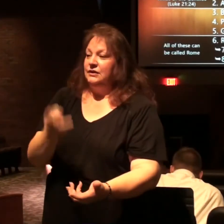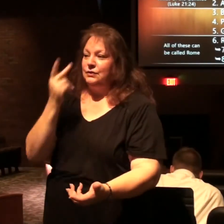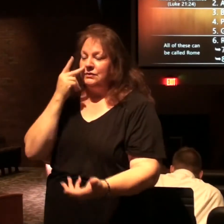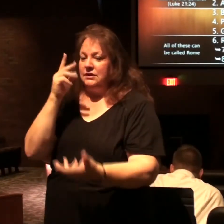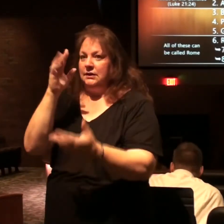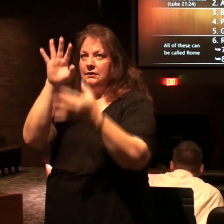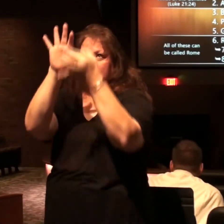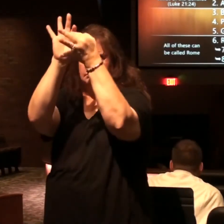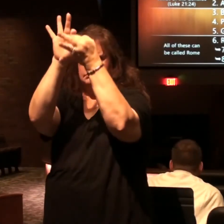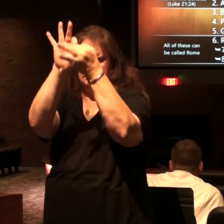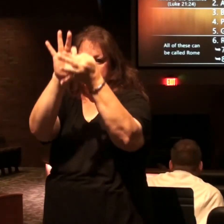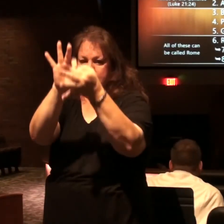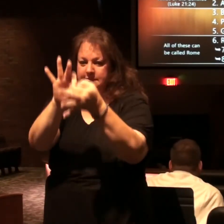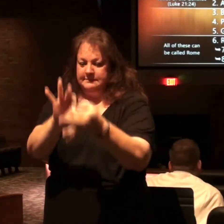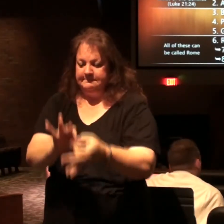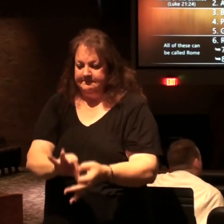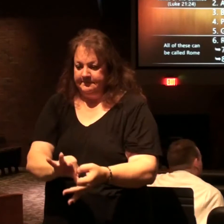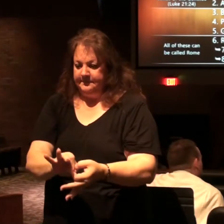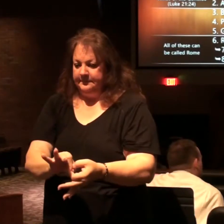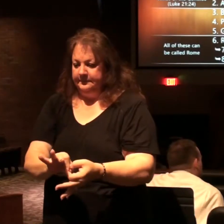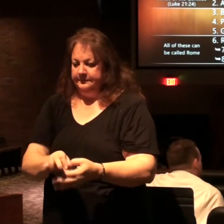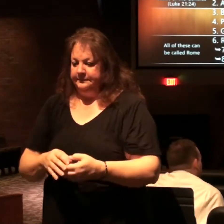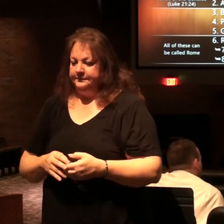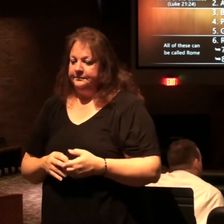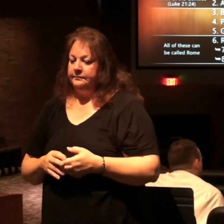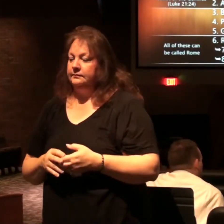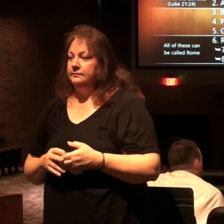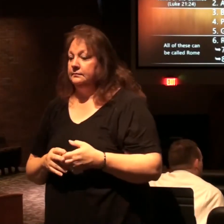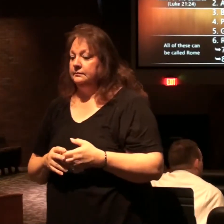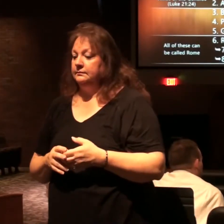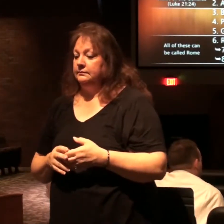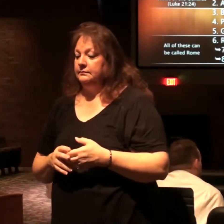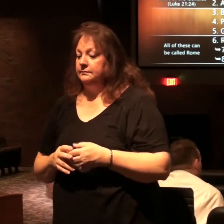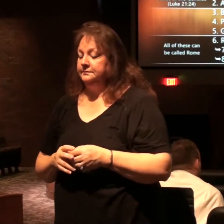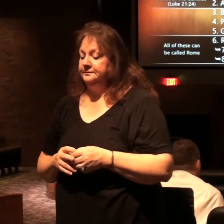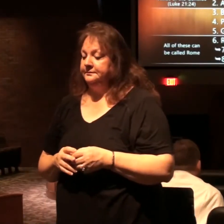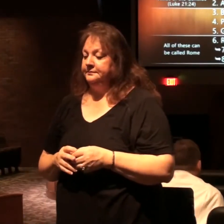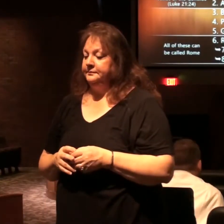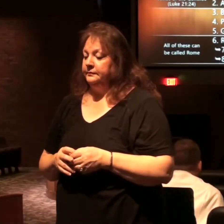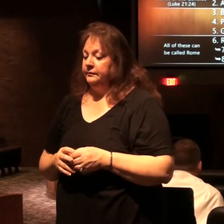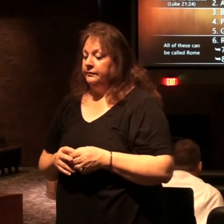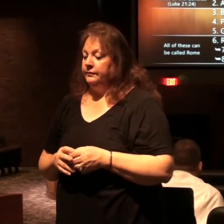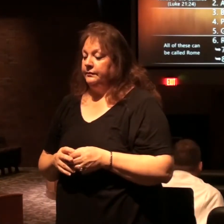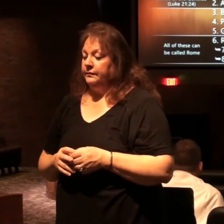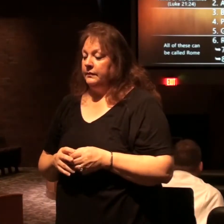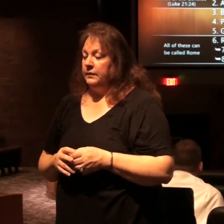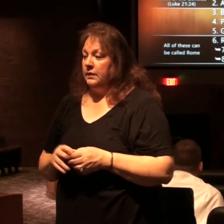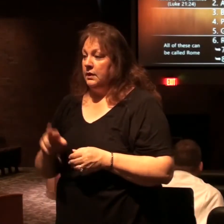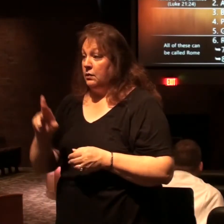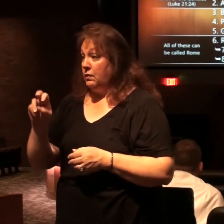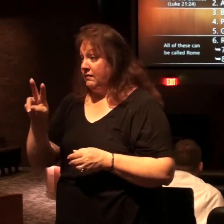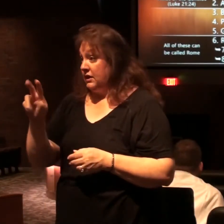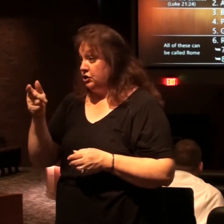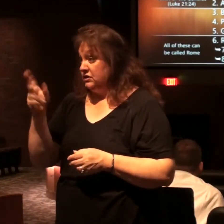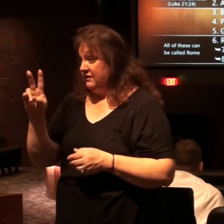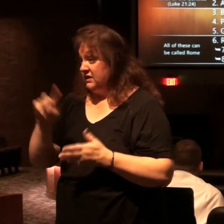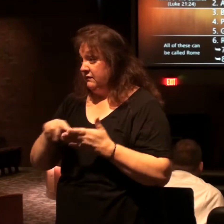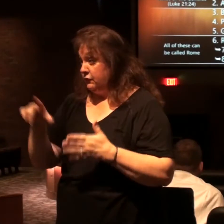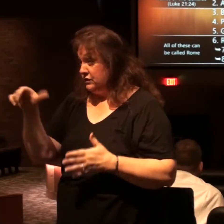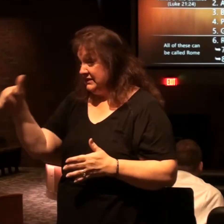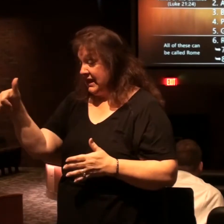connection so what's he say in verse 10 of chapter 17